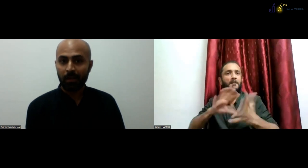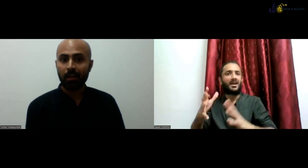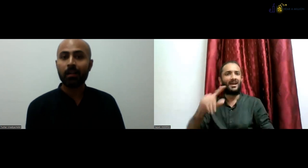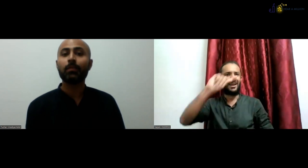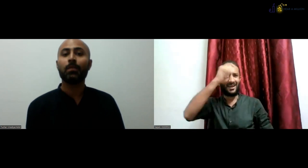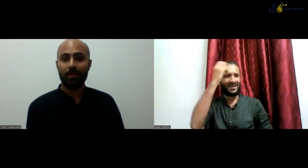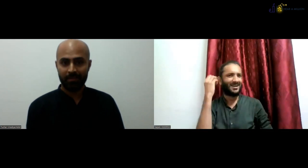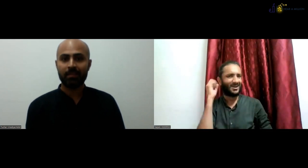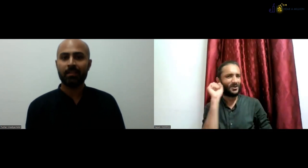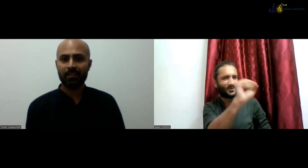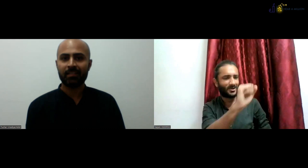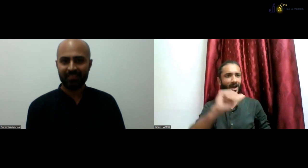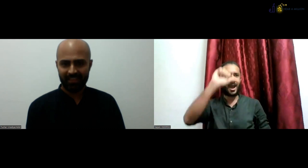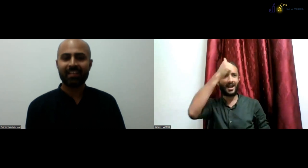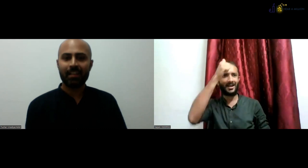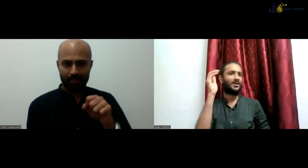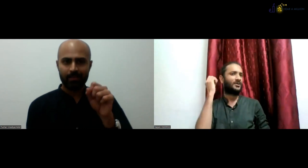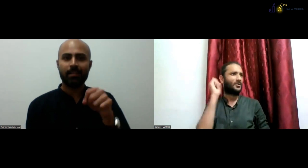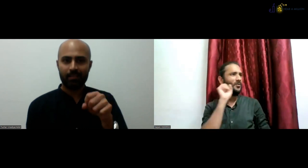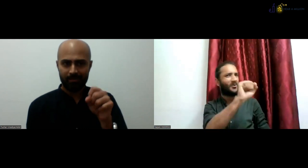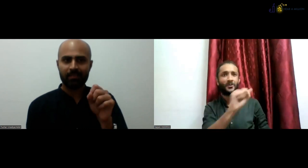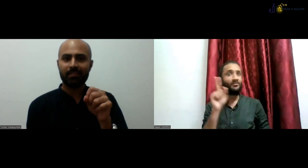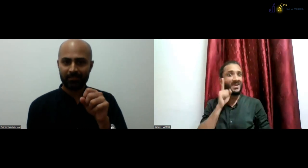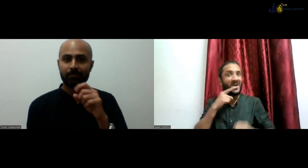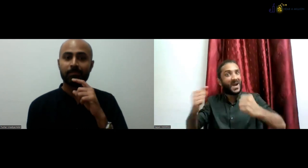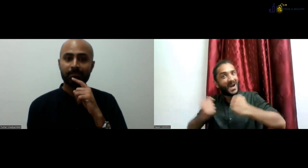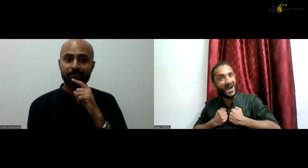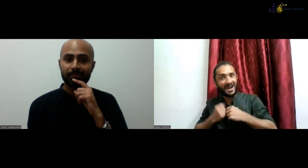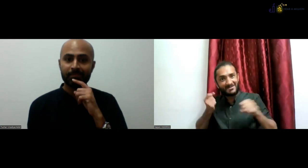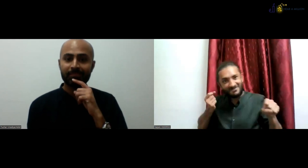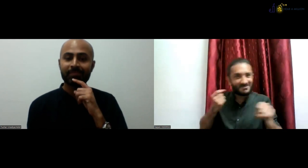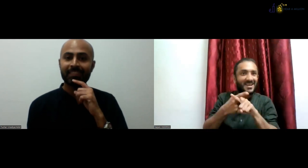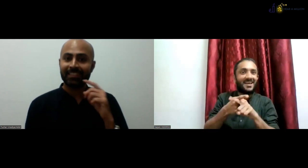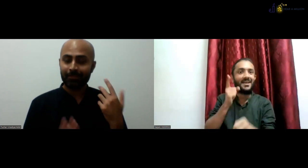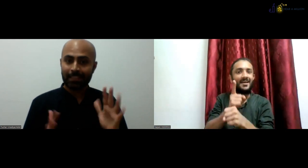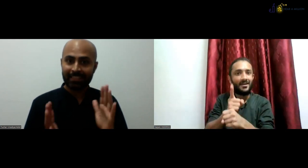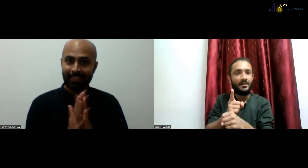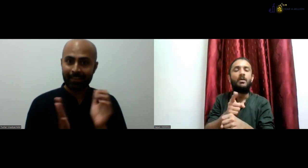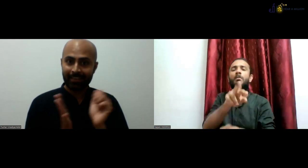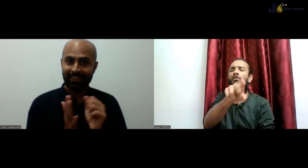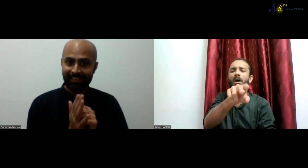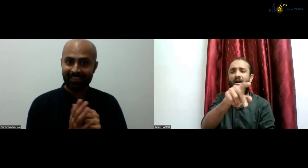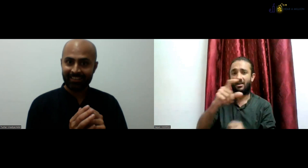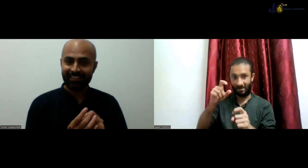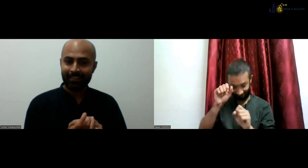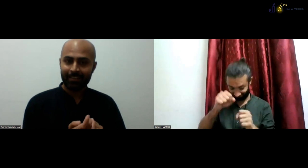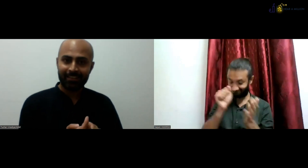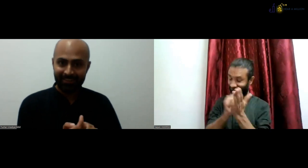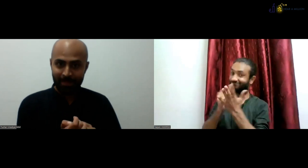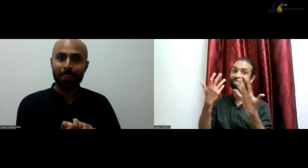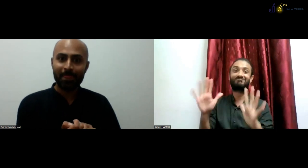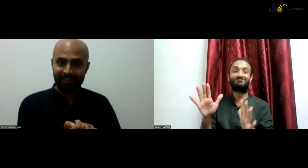We have got approval from, you know, the authorities.